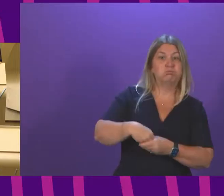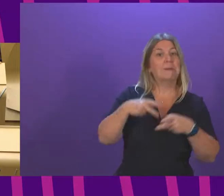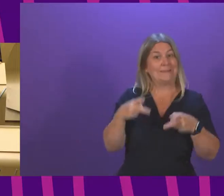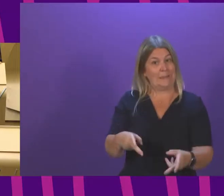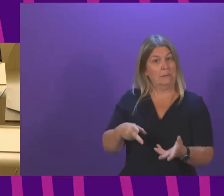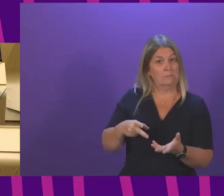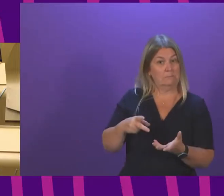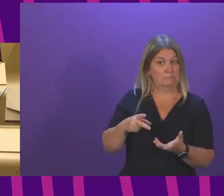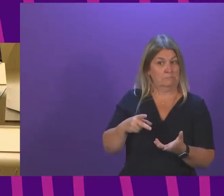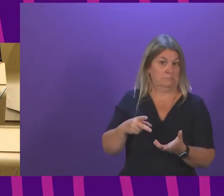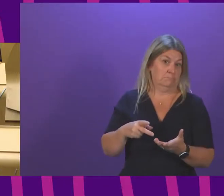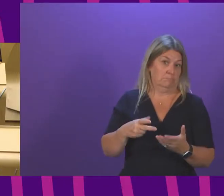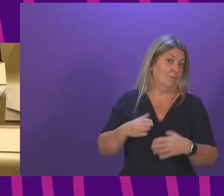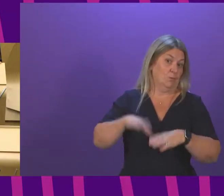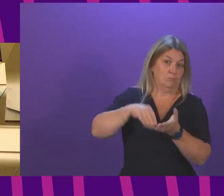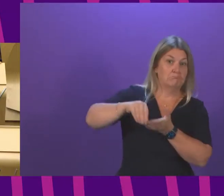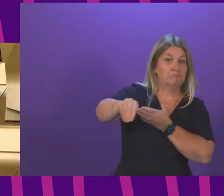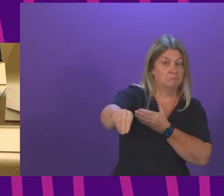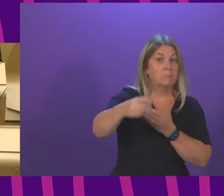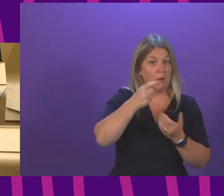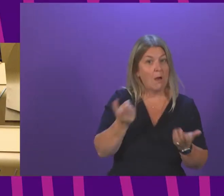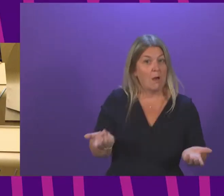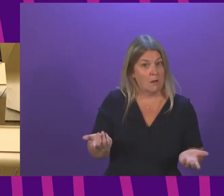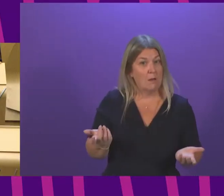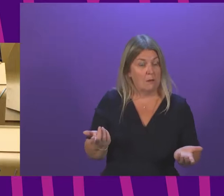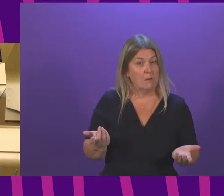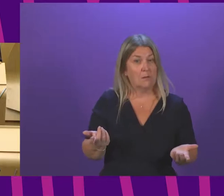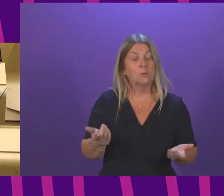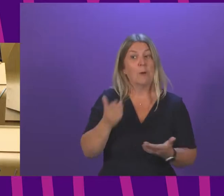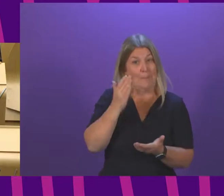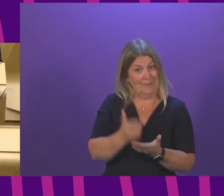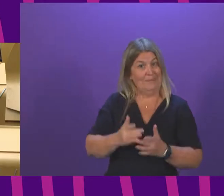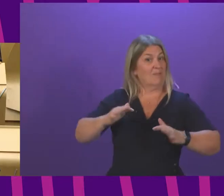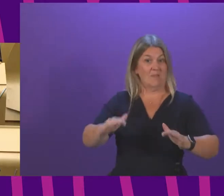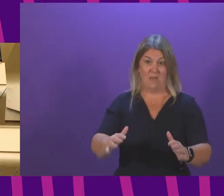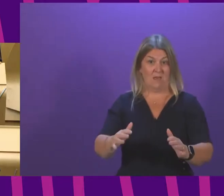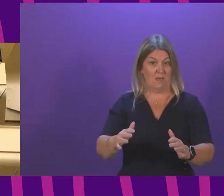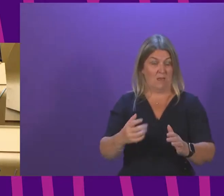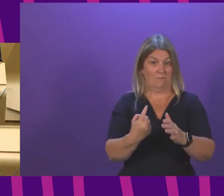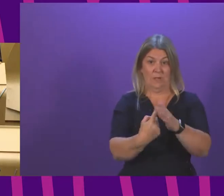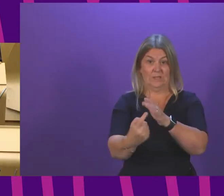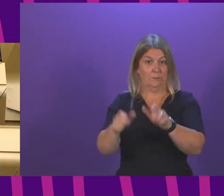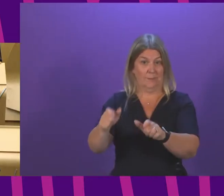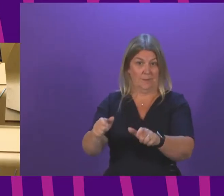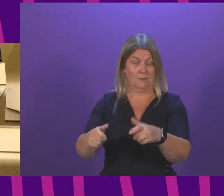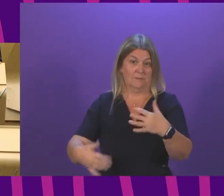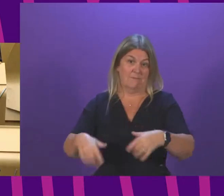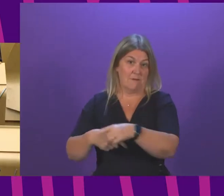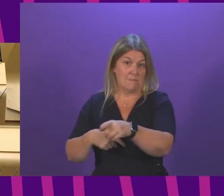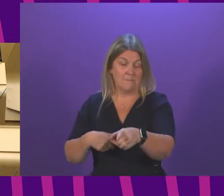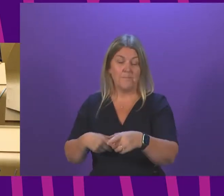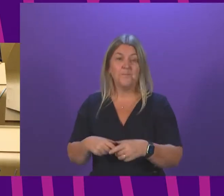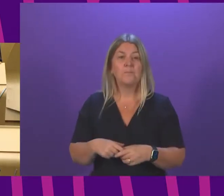confident that those arrangements are available on a timid basis for individuals. I think I have to say that